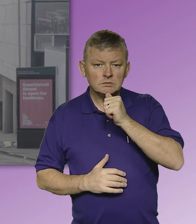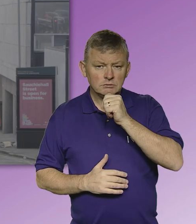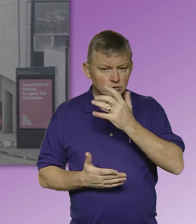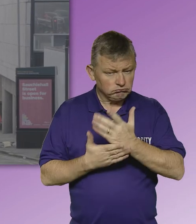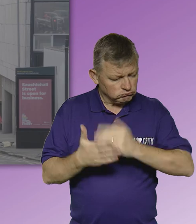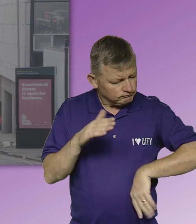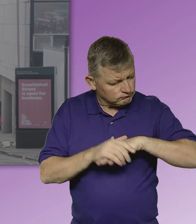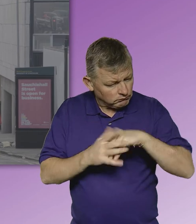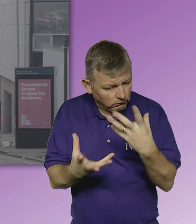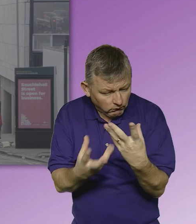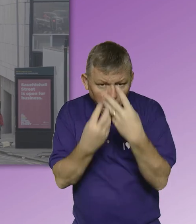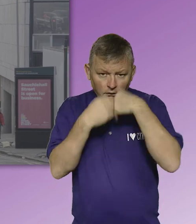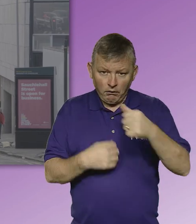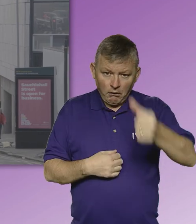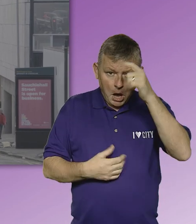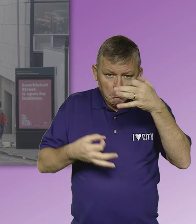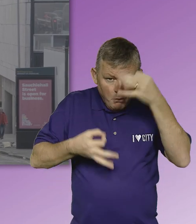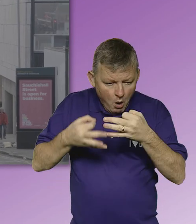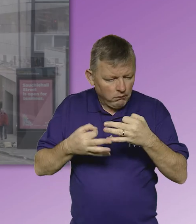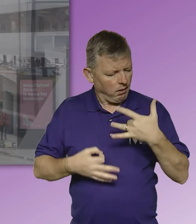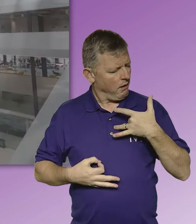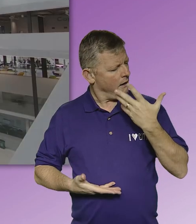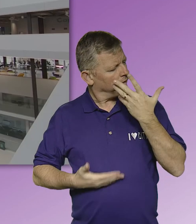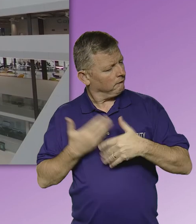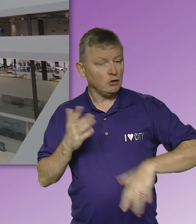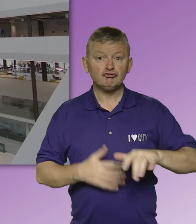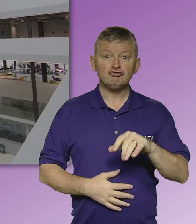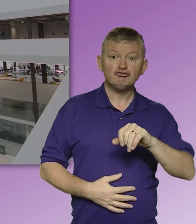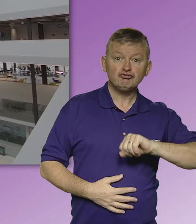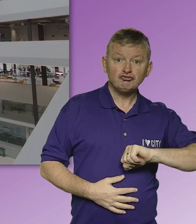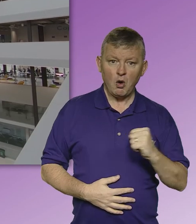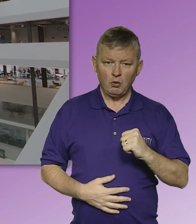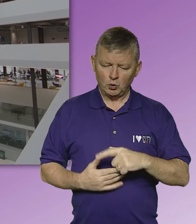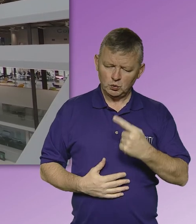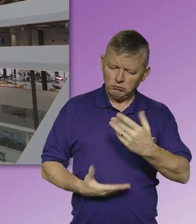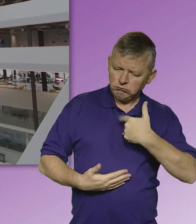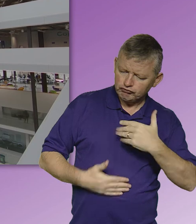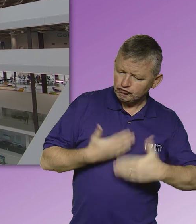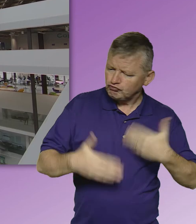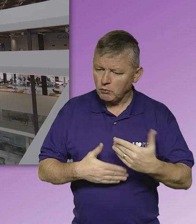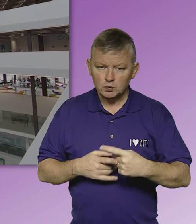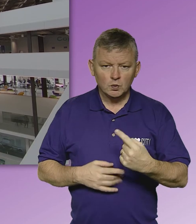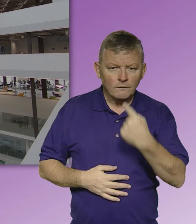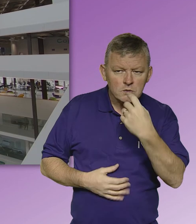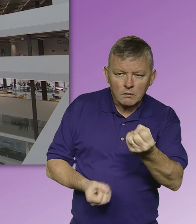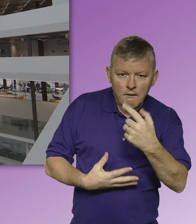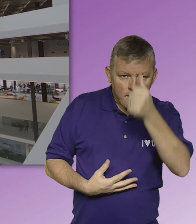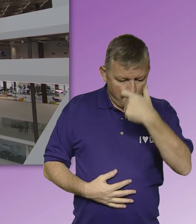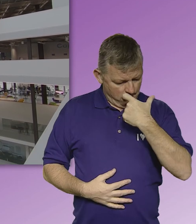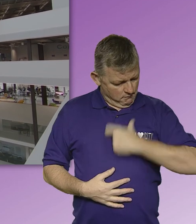users will be fully involved in democratic and public life in Scotland as active and informed citizens as